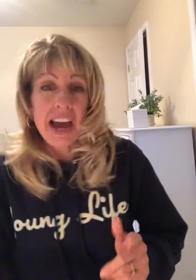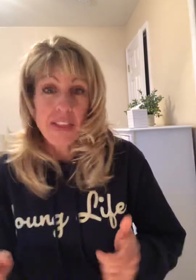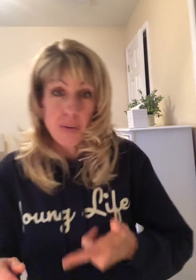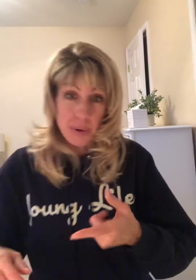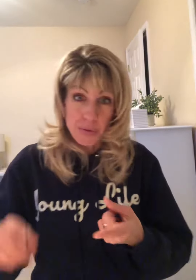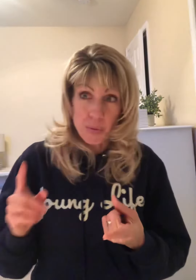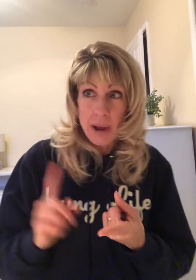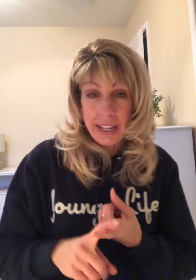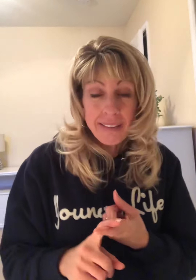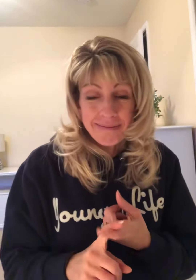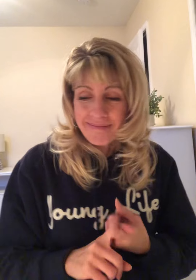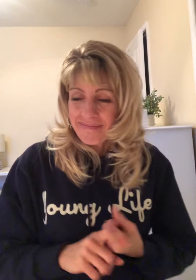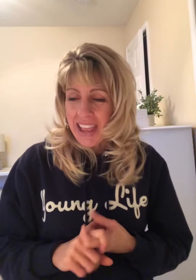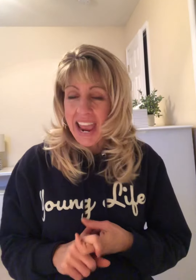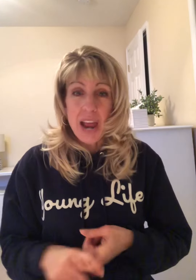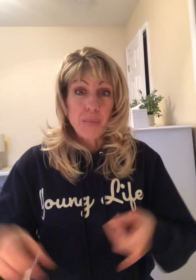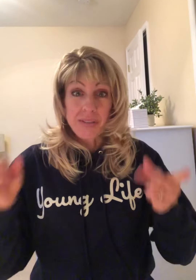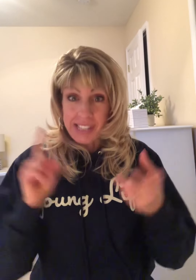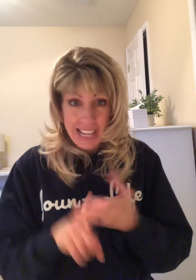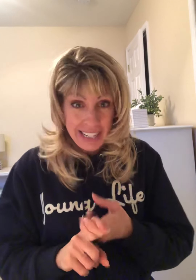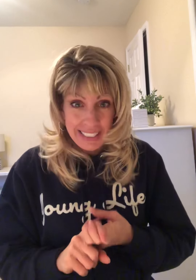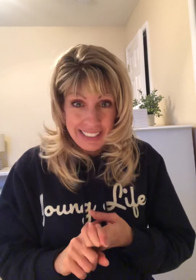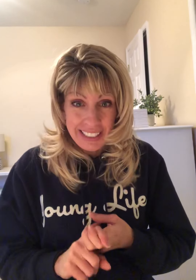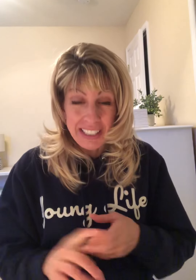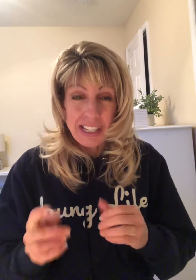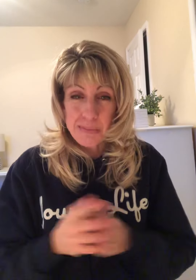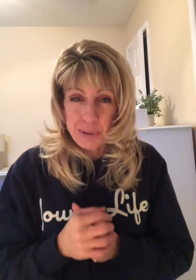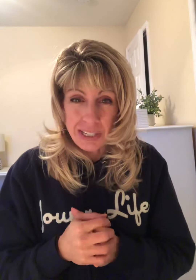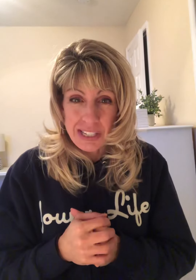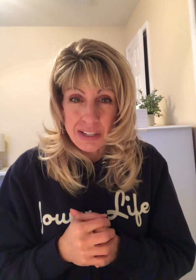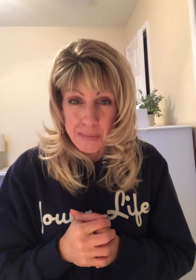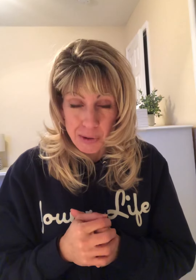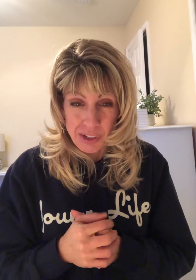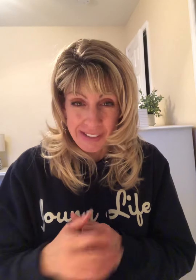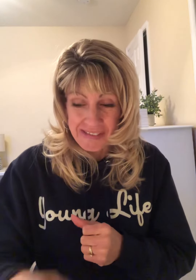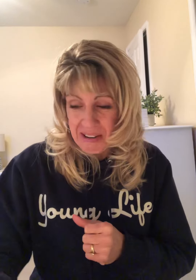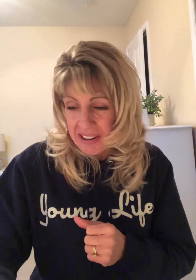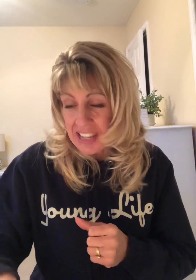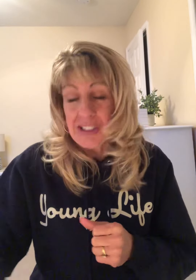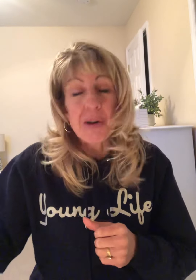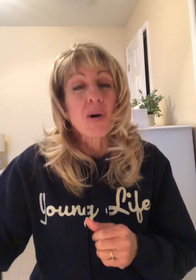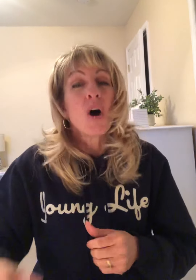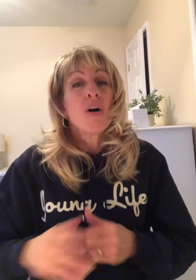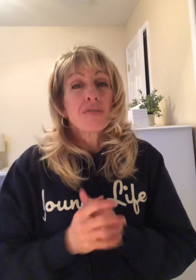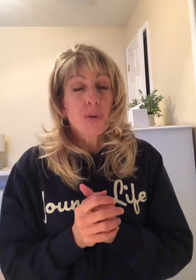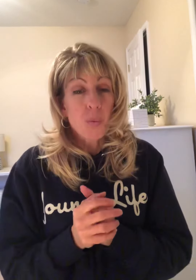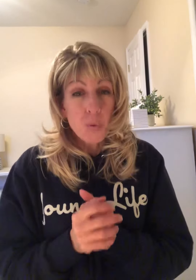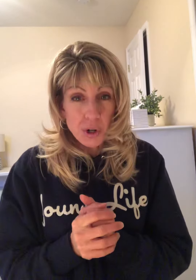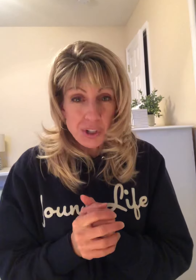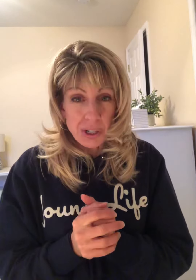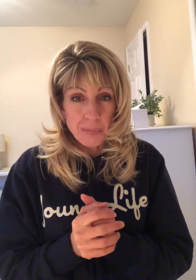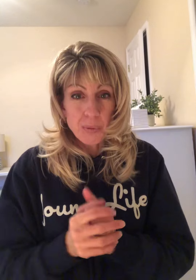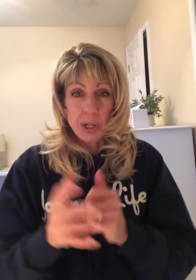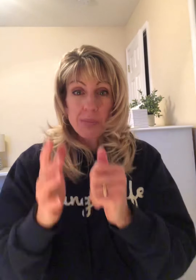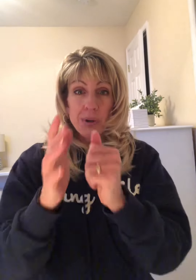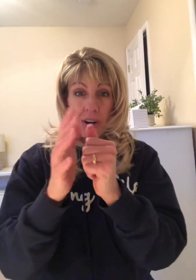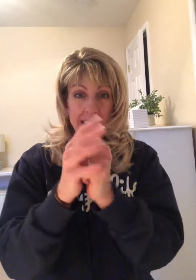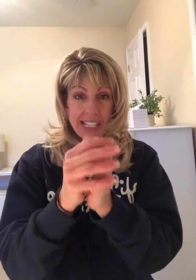that we've read it and we've said it, let's put it to motion. Okay, so for worship, we're going to put our hands